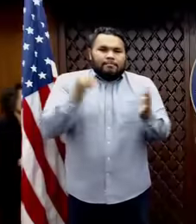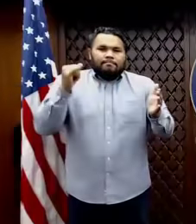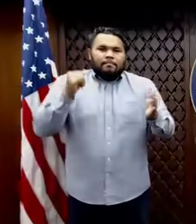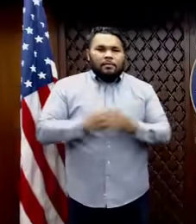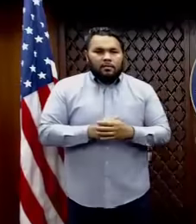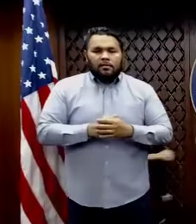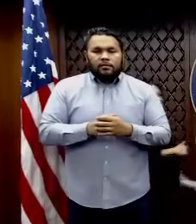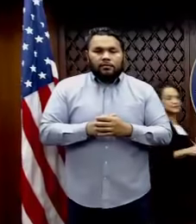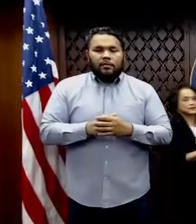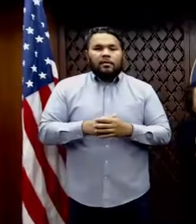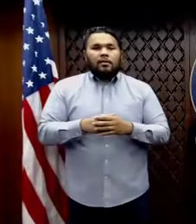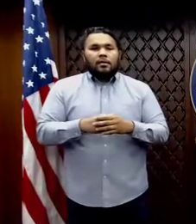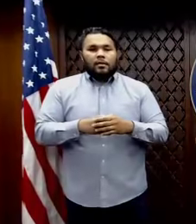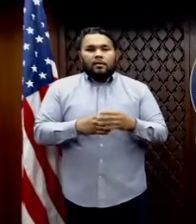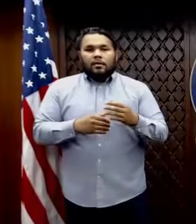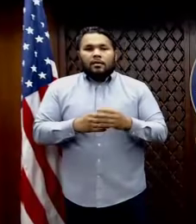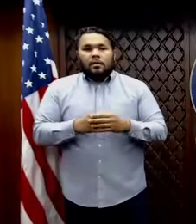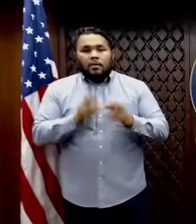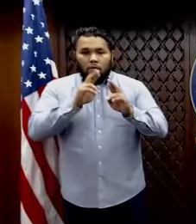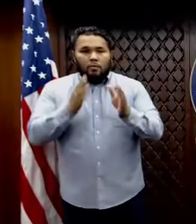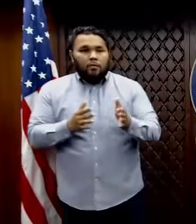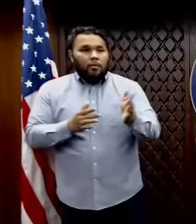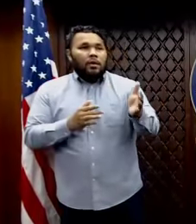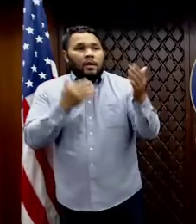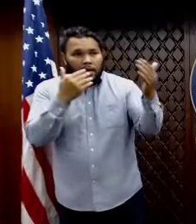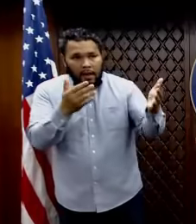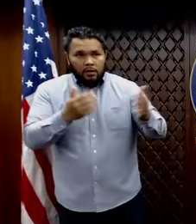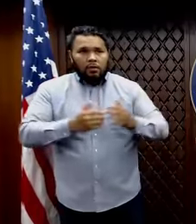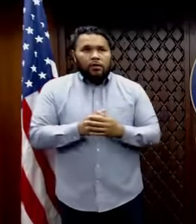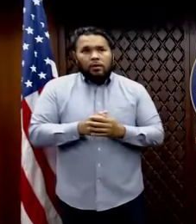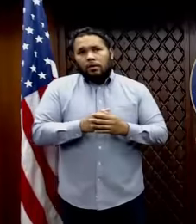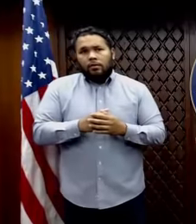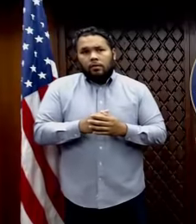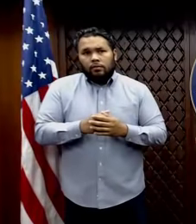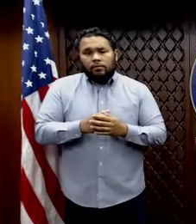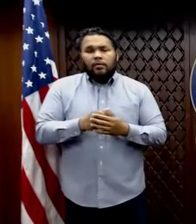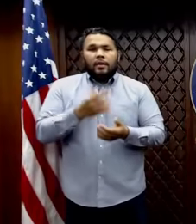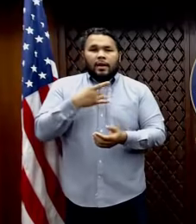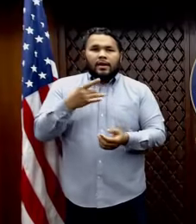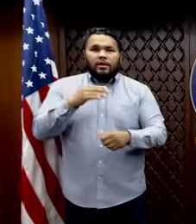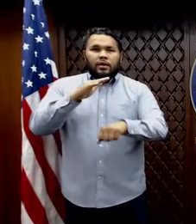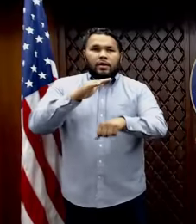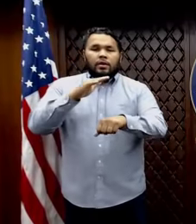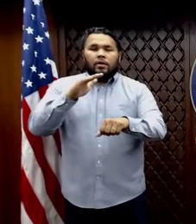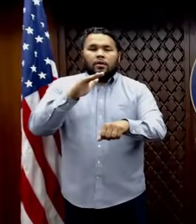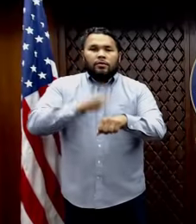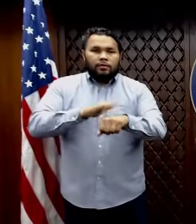Thank you, Dr. Ann Pabatsky, our territorial epidemiologist. like to call on GMH Administrator, Lillian Posadas.